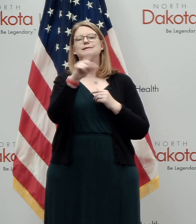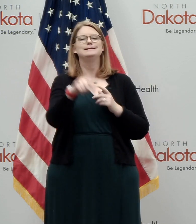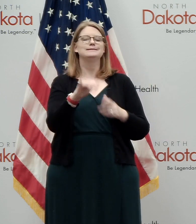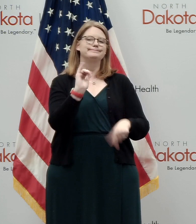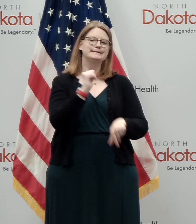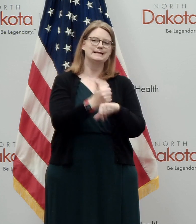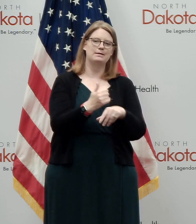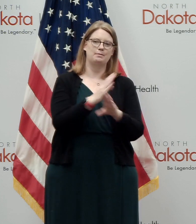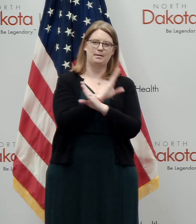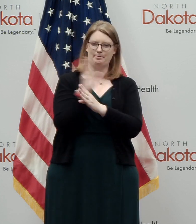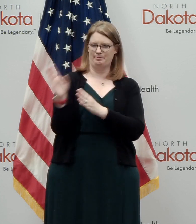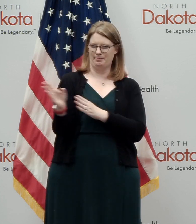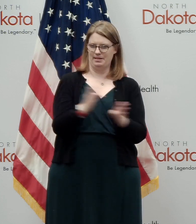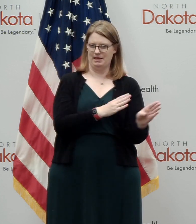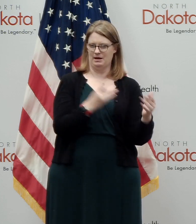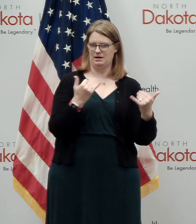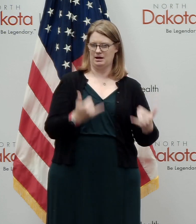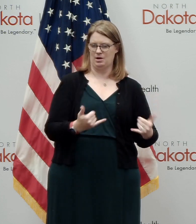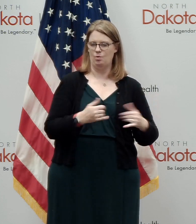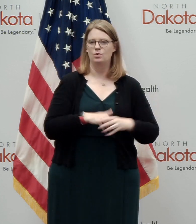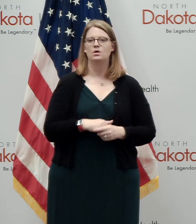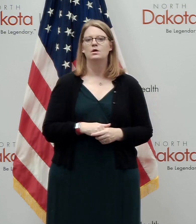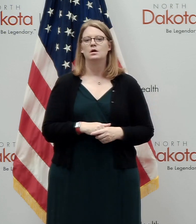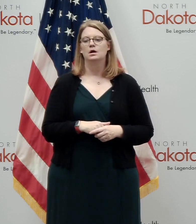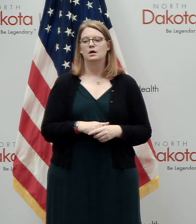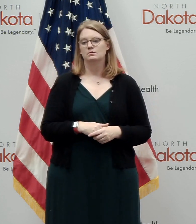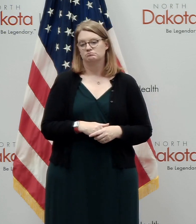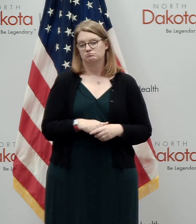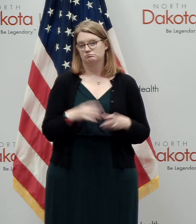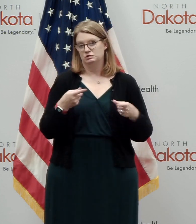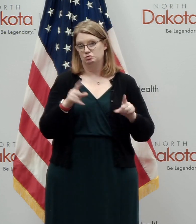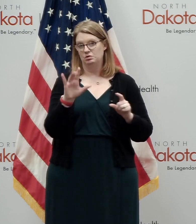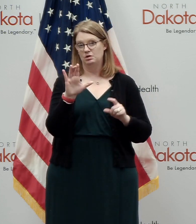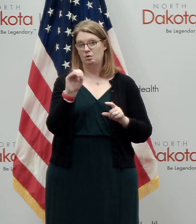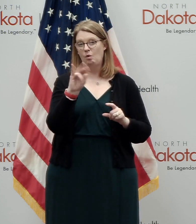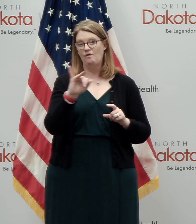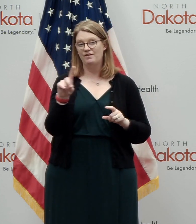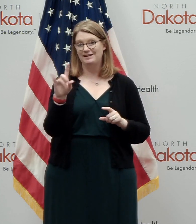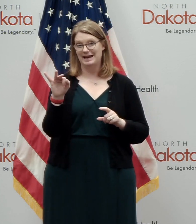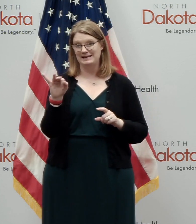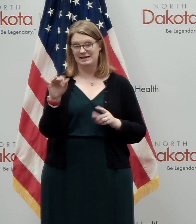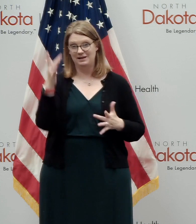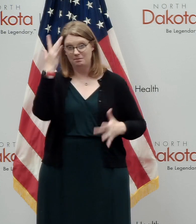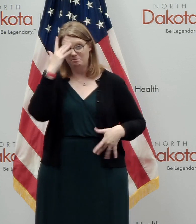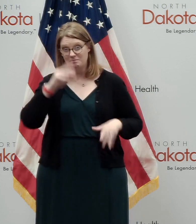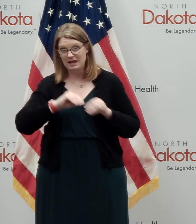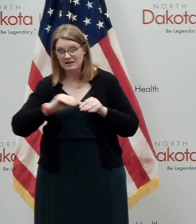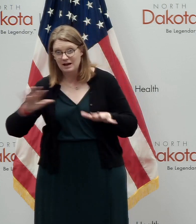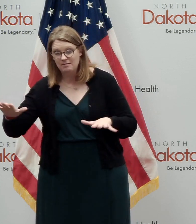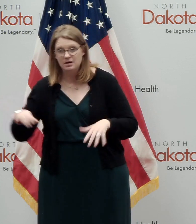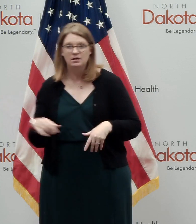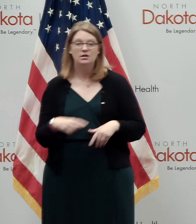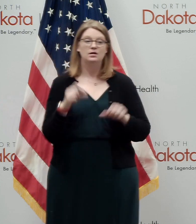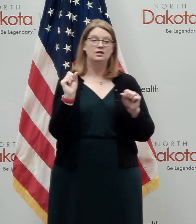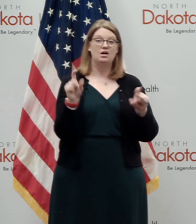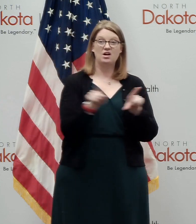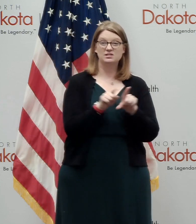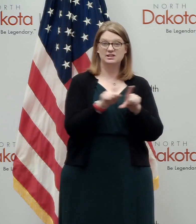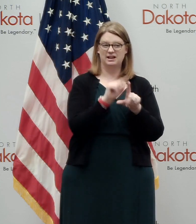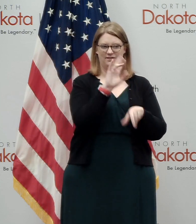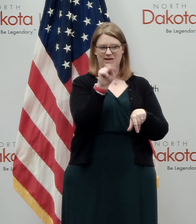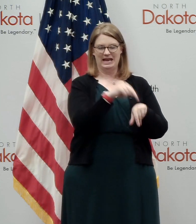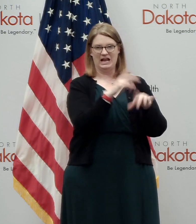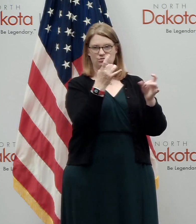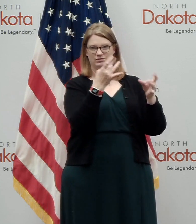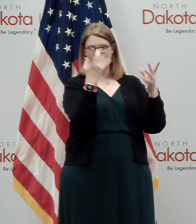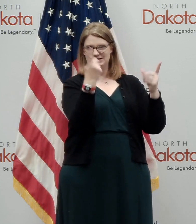Uh, and again, we know that, uh, that even during the COVID-19 pandemic, on top of that, we can have natural disasters and emergencies